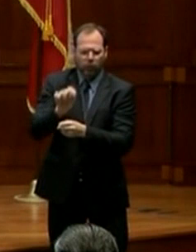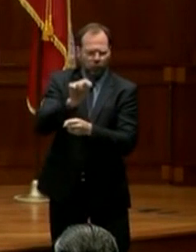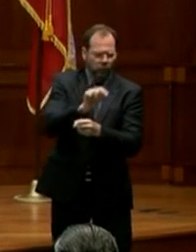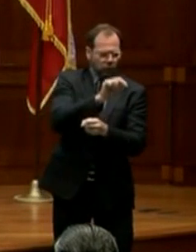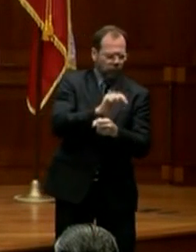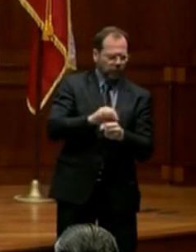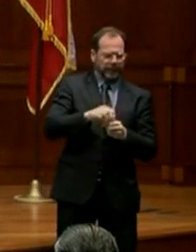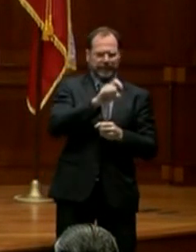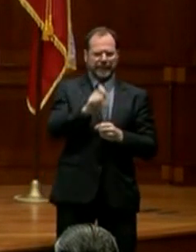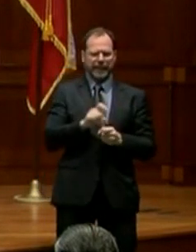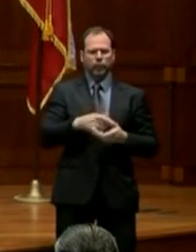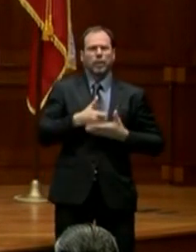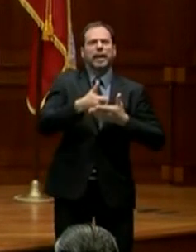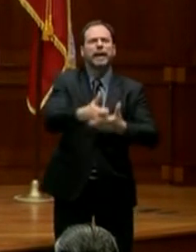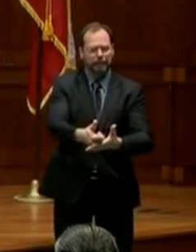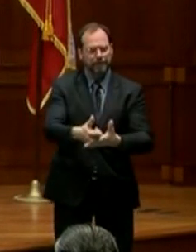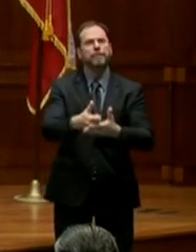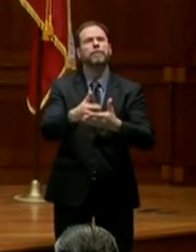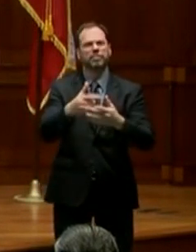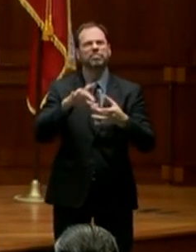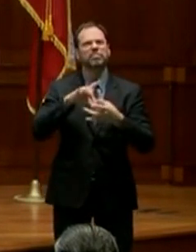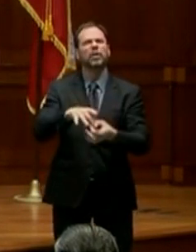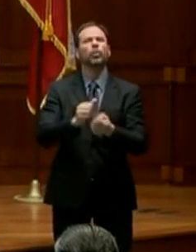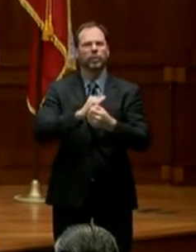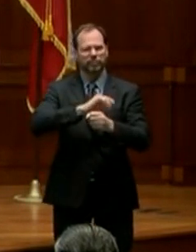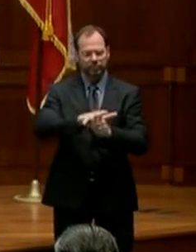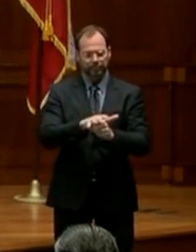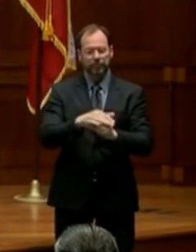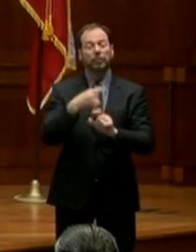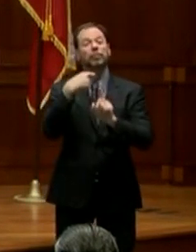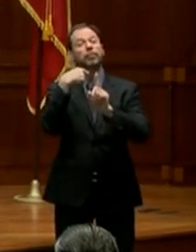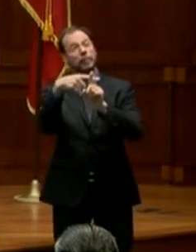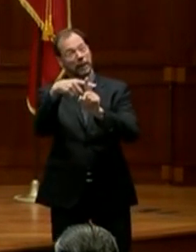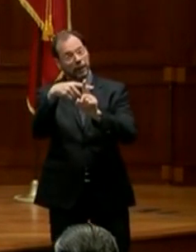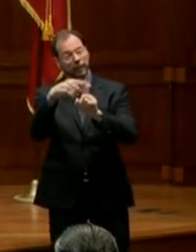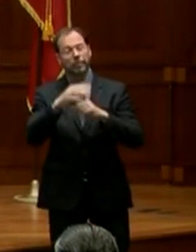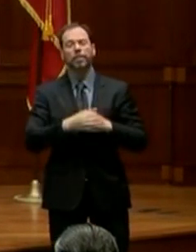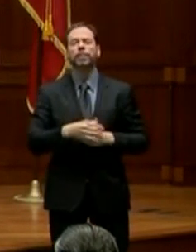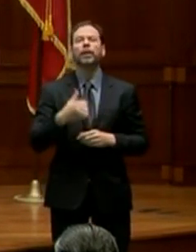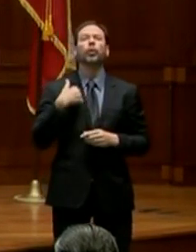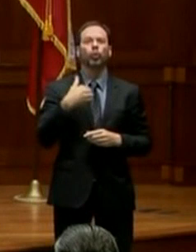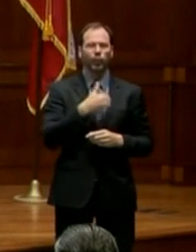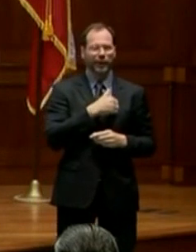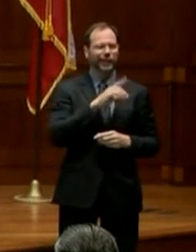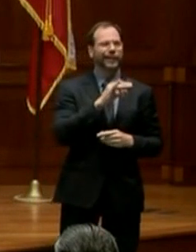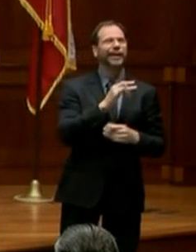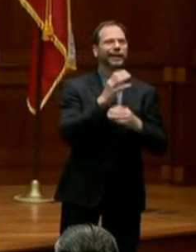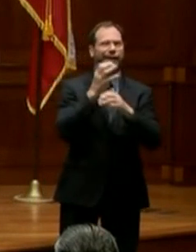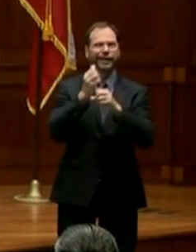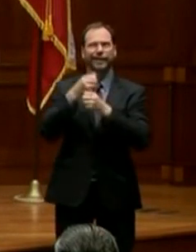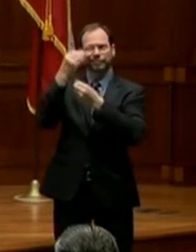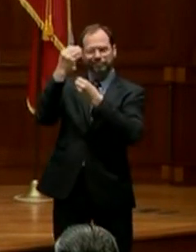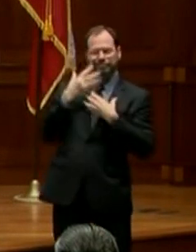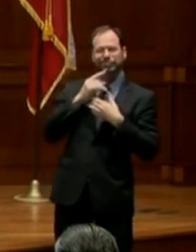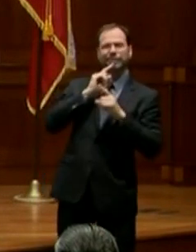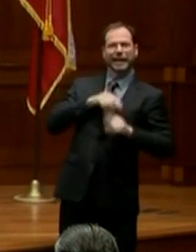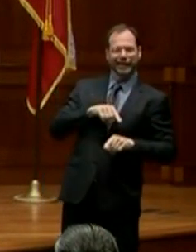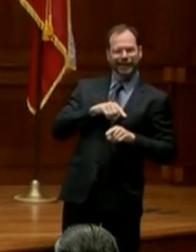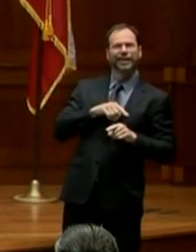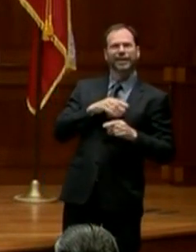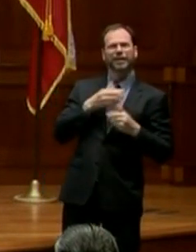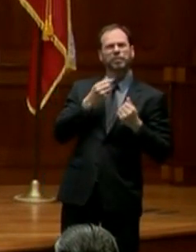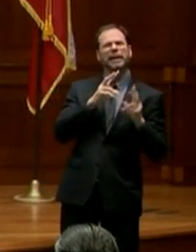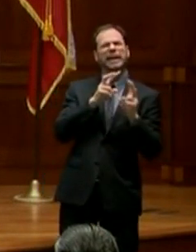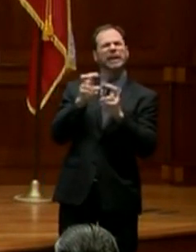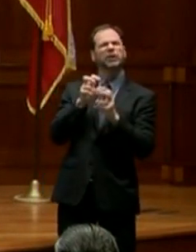to COVID-19. In addition to that, we were able to receive and answer dozens of questions of issues that